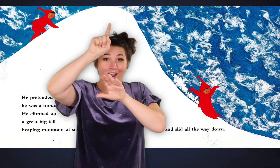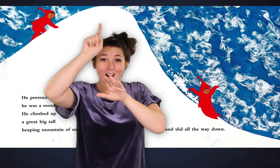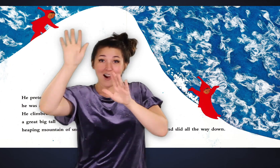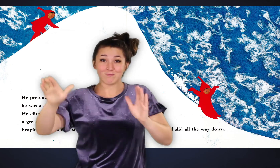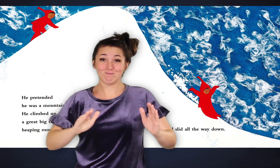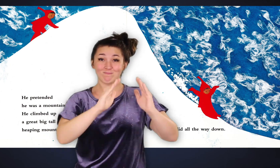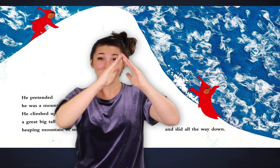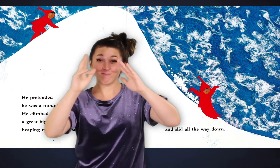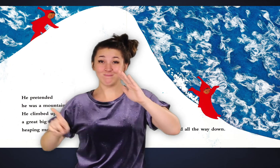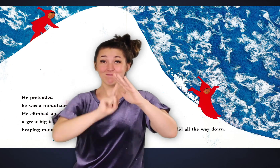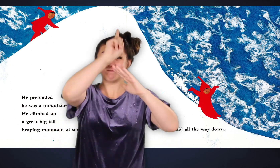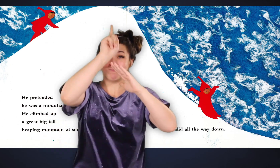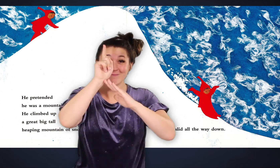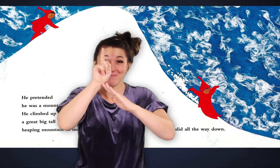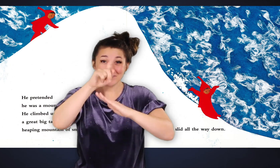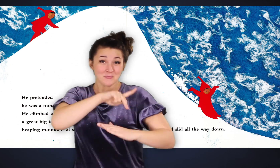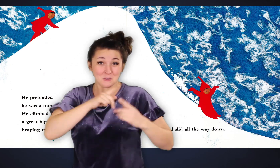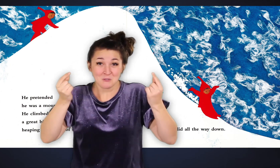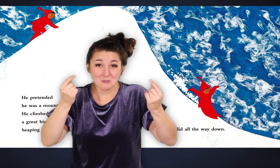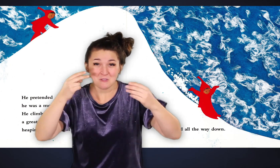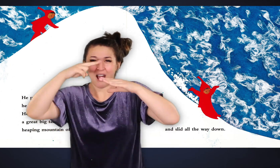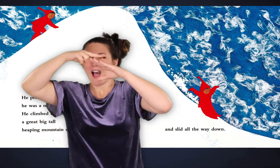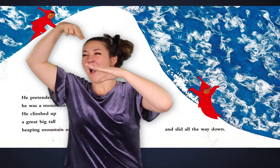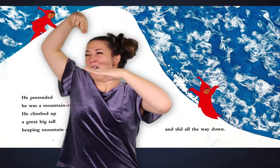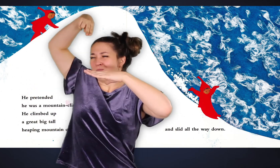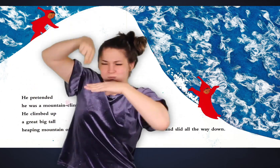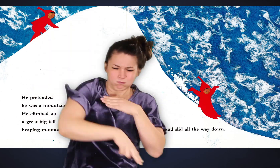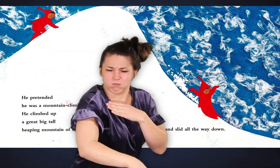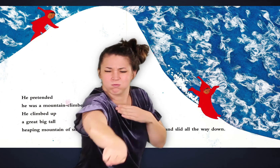And he slid all the way down.